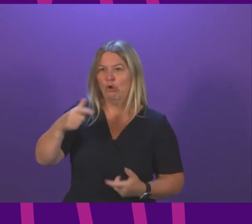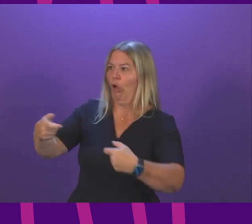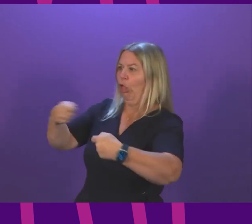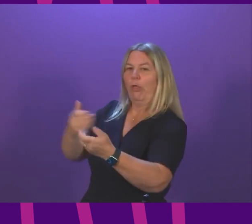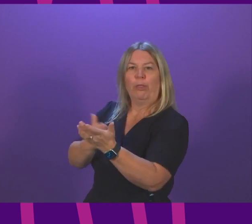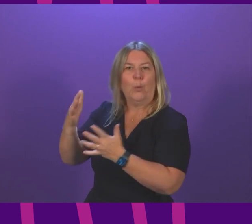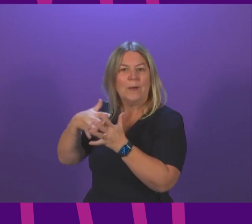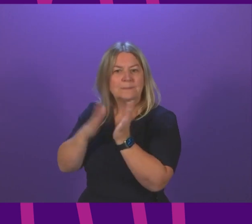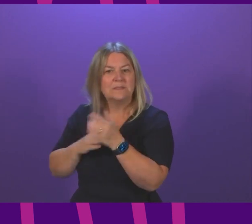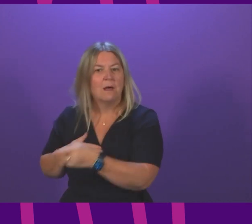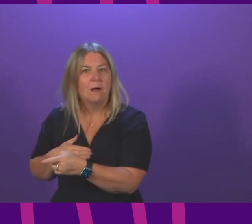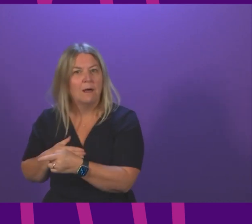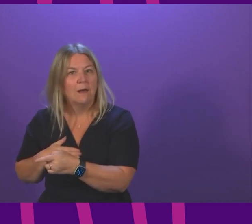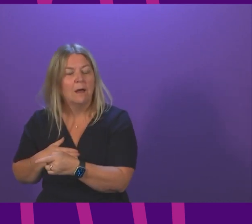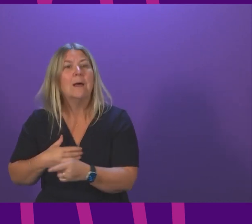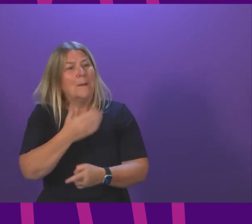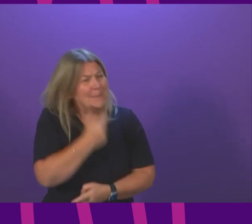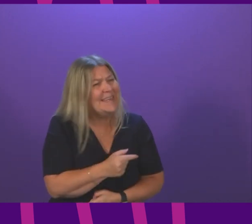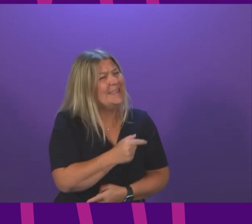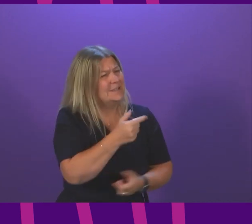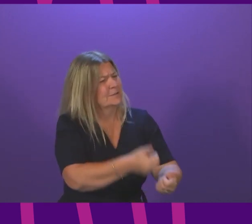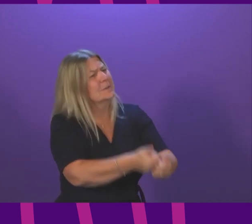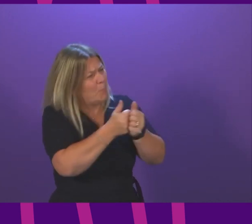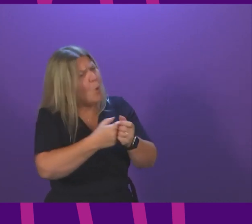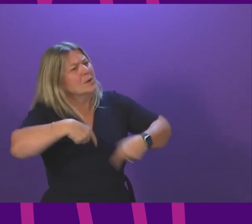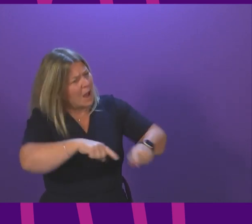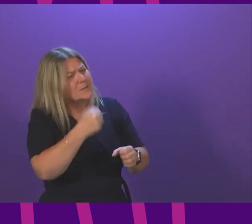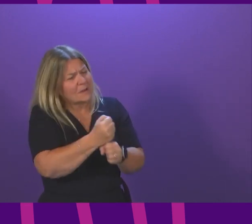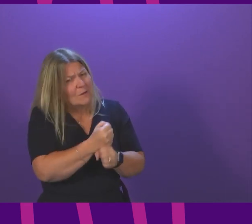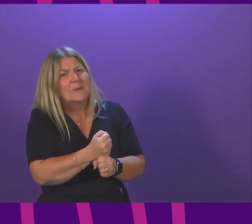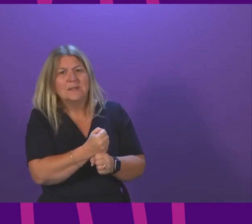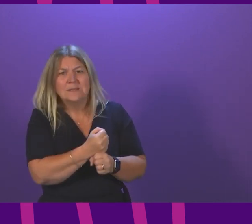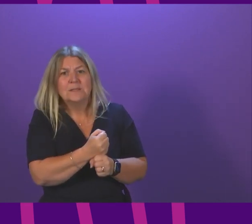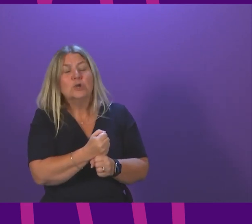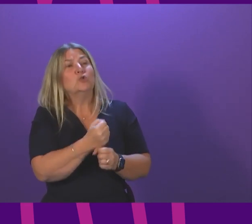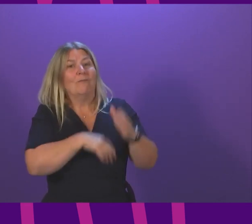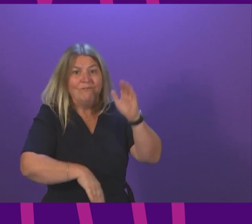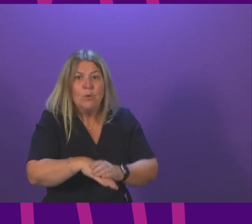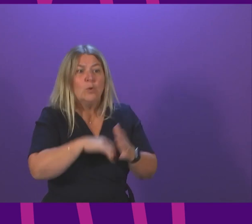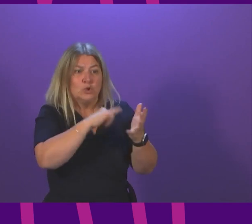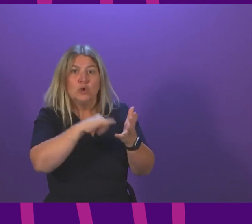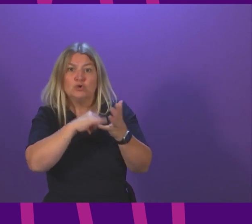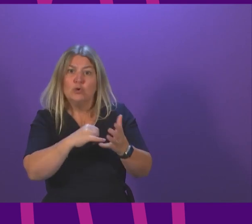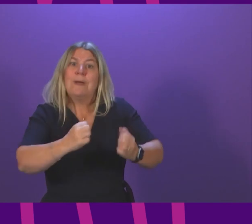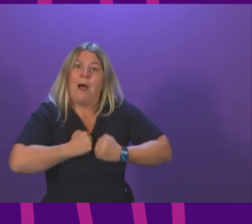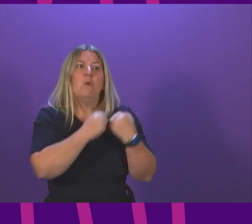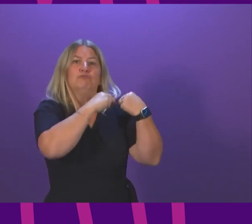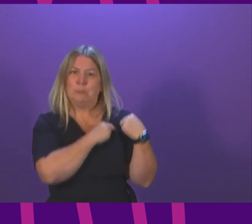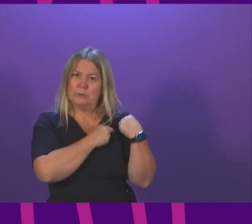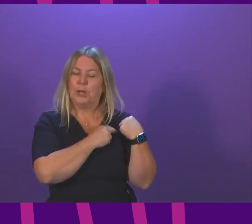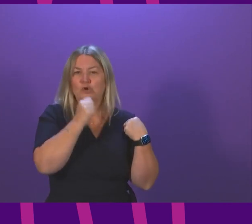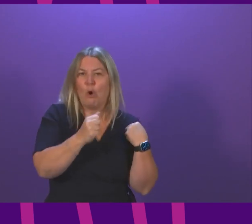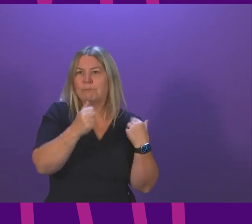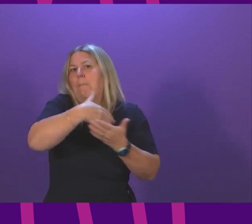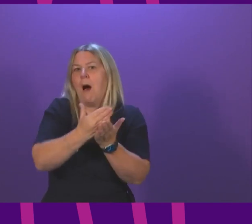to Anna Sarwar. Firstly back the Scottish government in that call to devolve all of social security to this parliament and not just some of it.